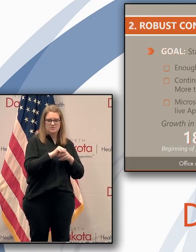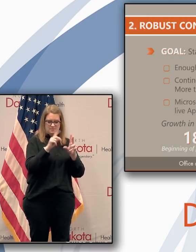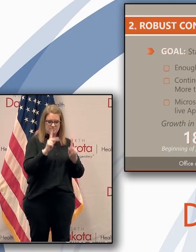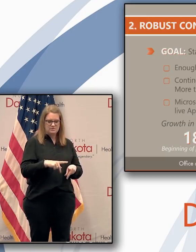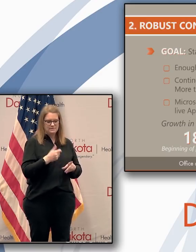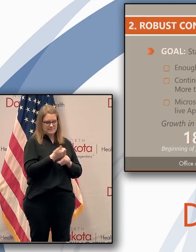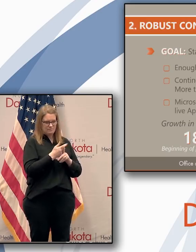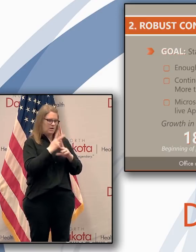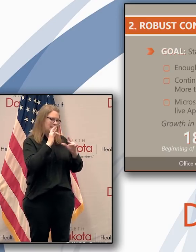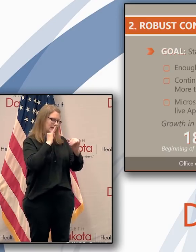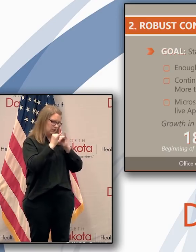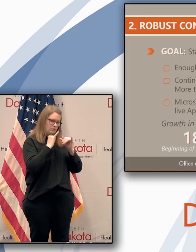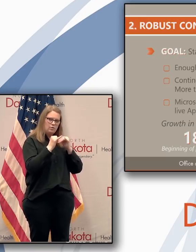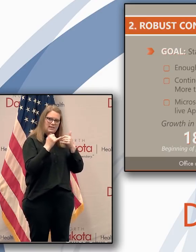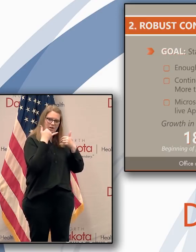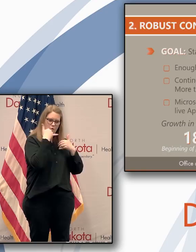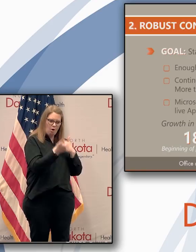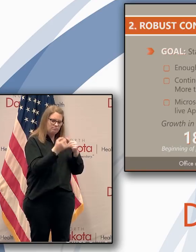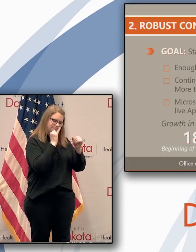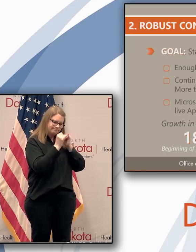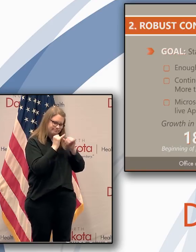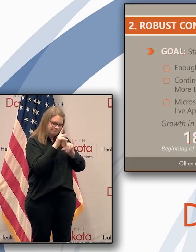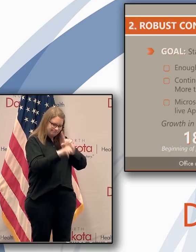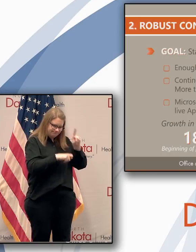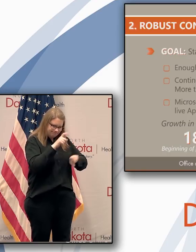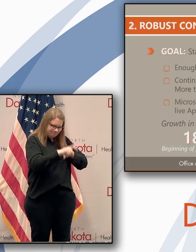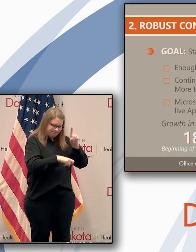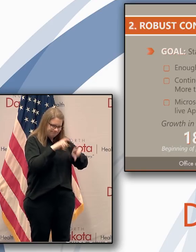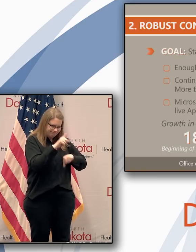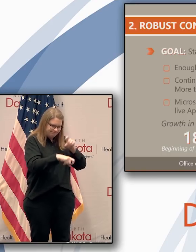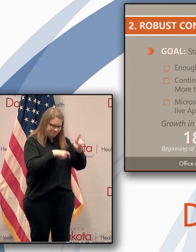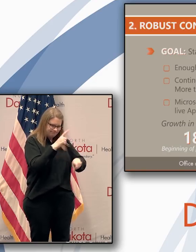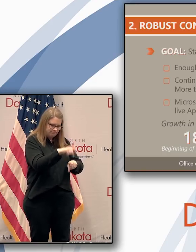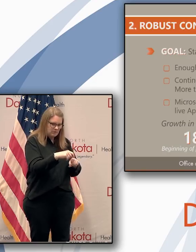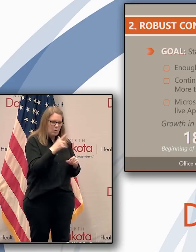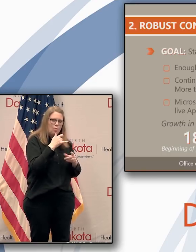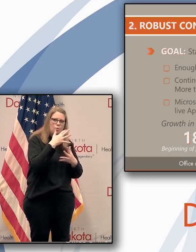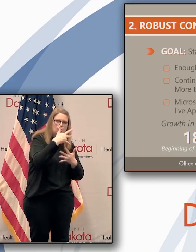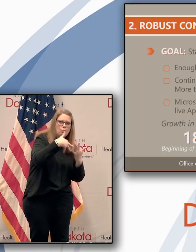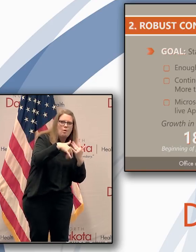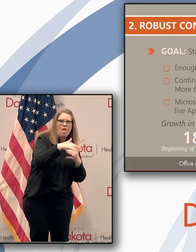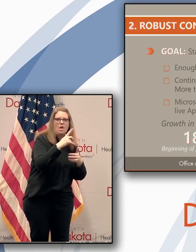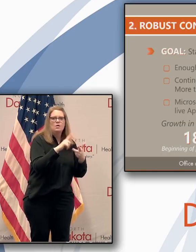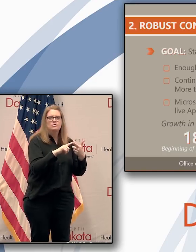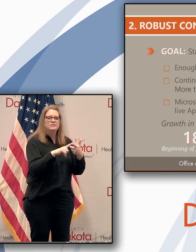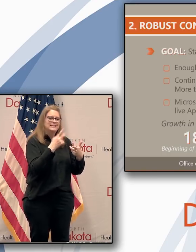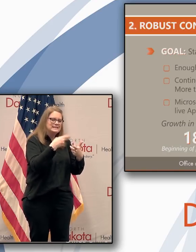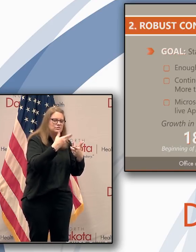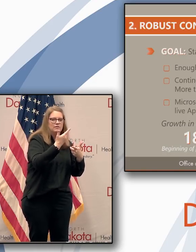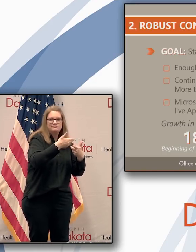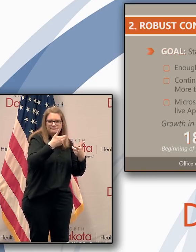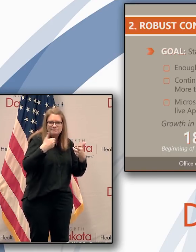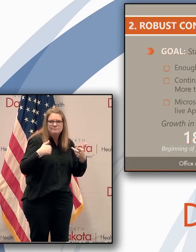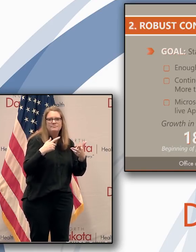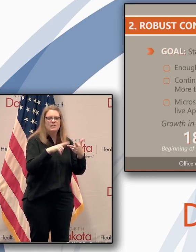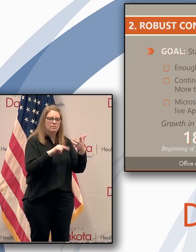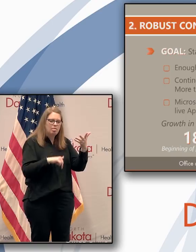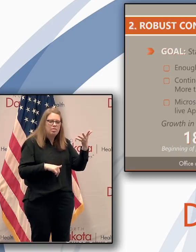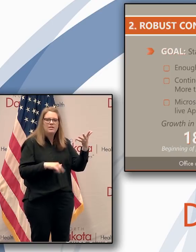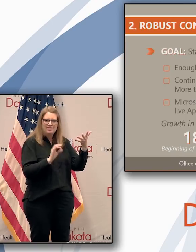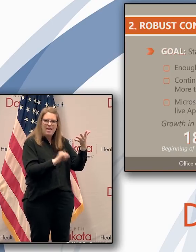will be interviewing you over the phone to find out who are the others that you may have had contact with. So we can reach out to them